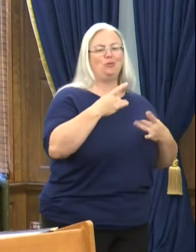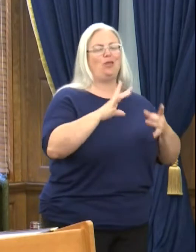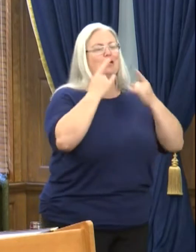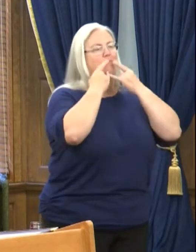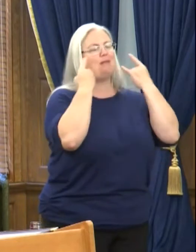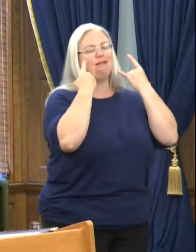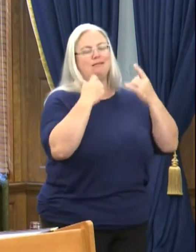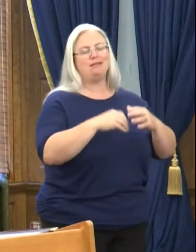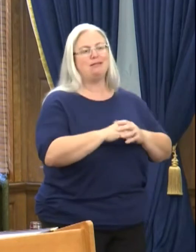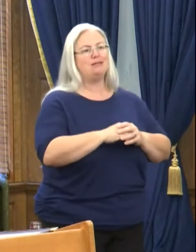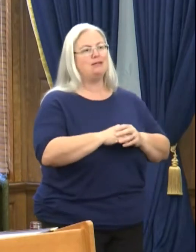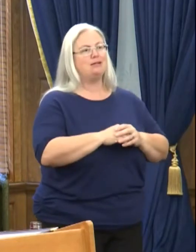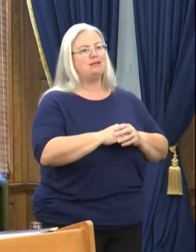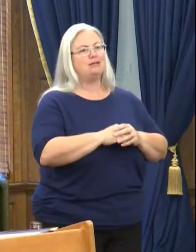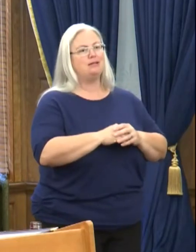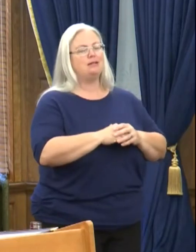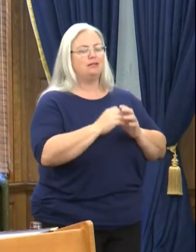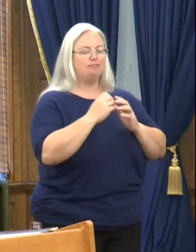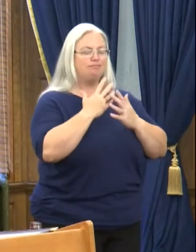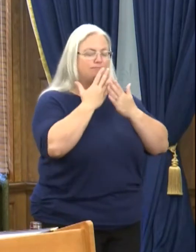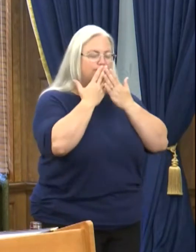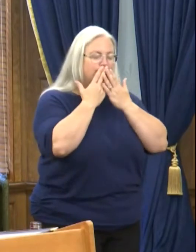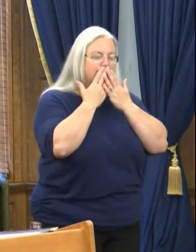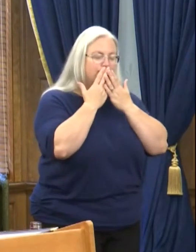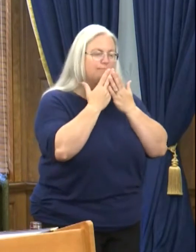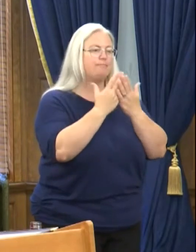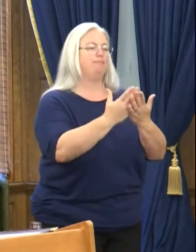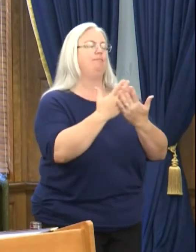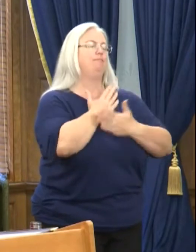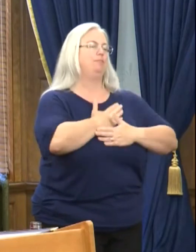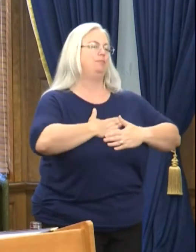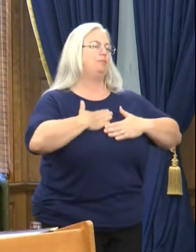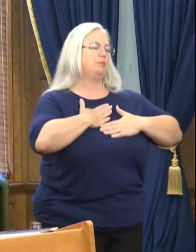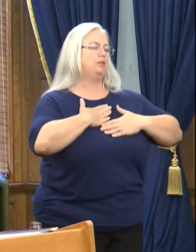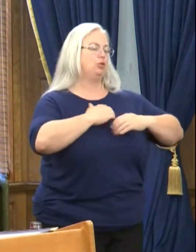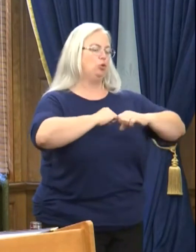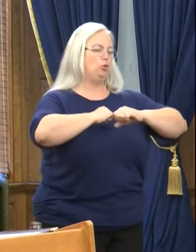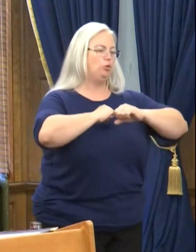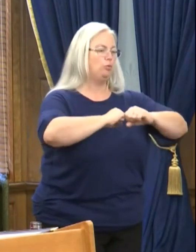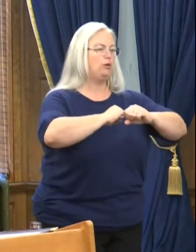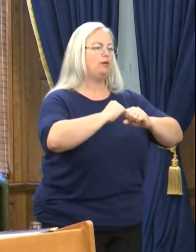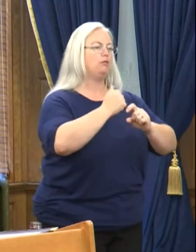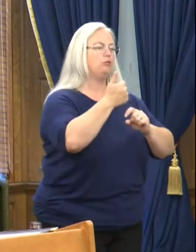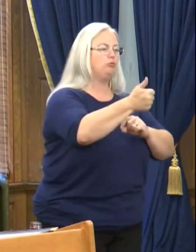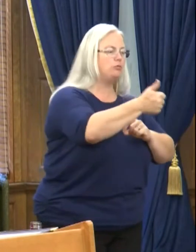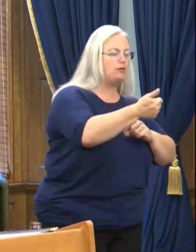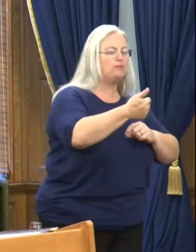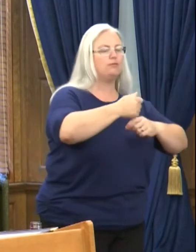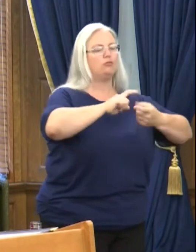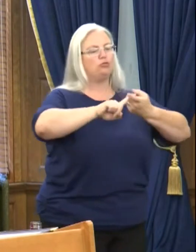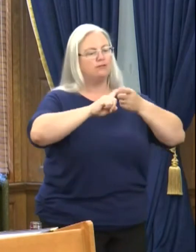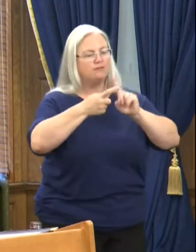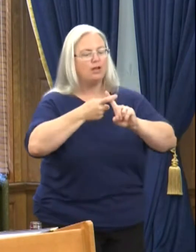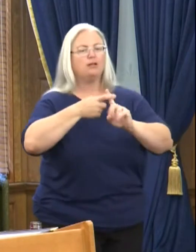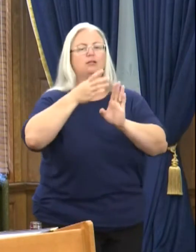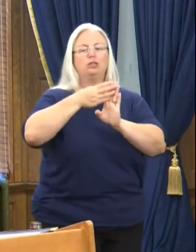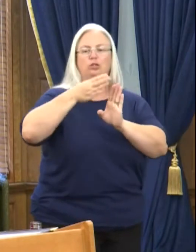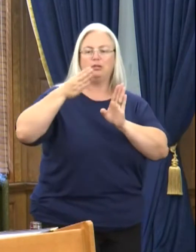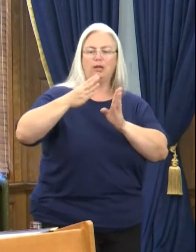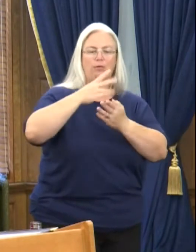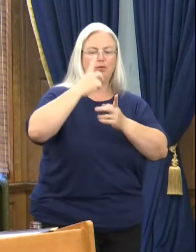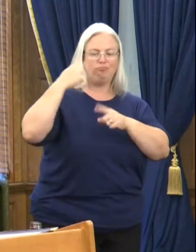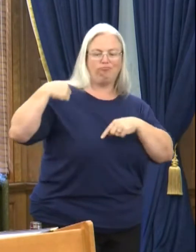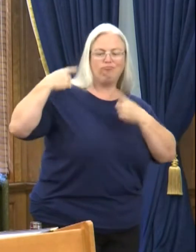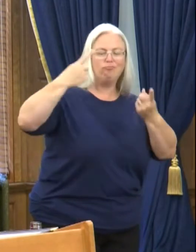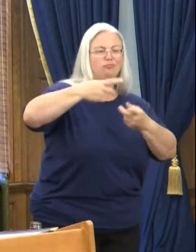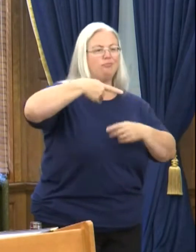I'm deeply appreciative of your willingness to protect your friends and neighbors through this pandemic, and I